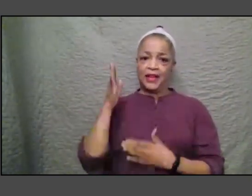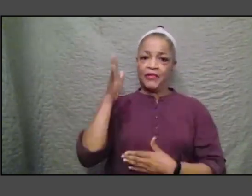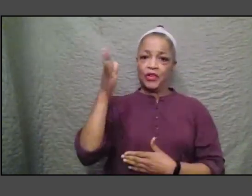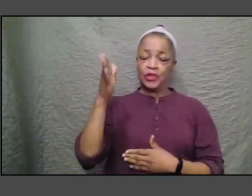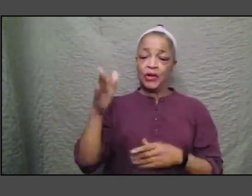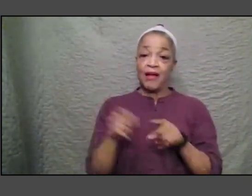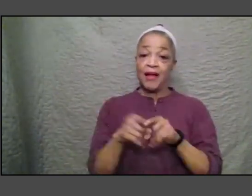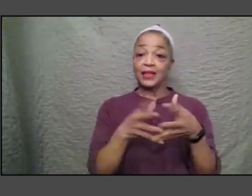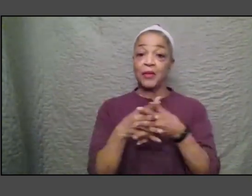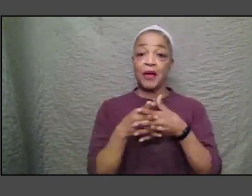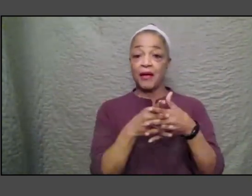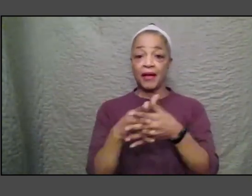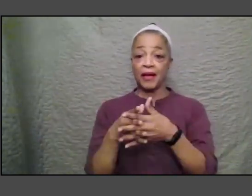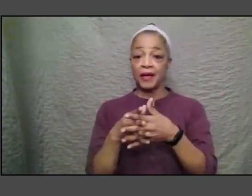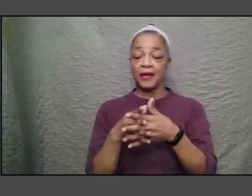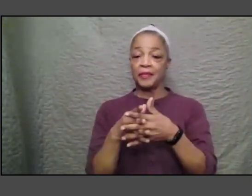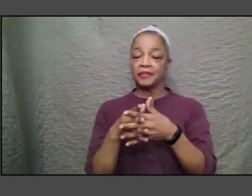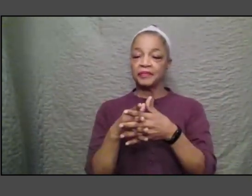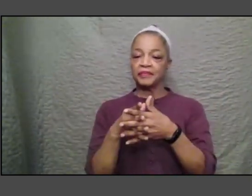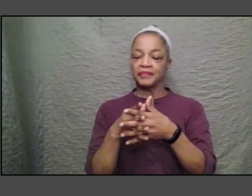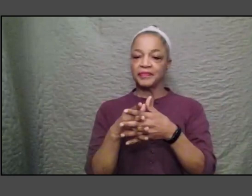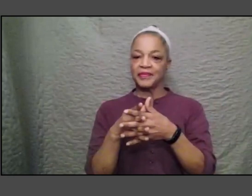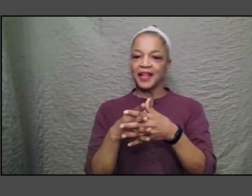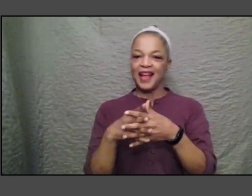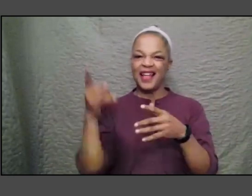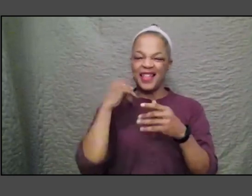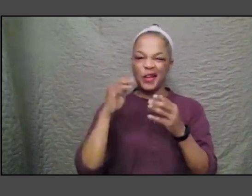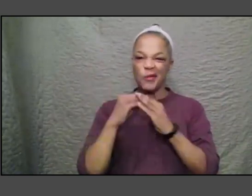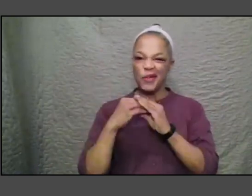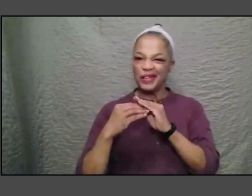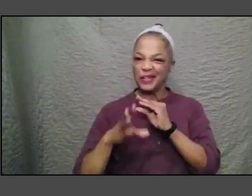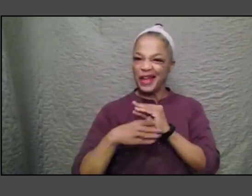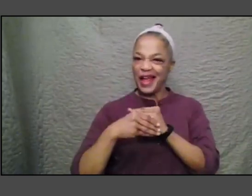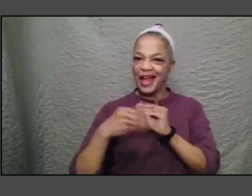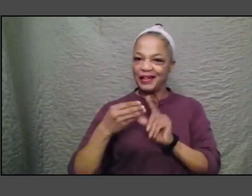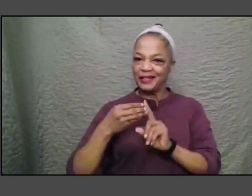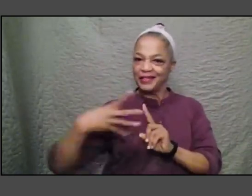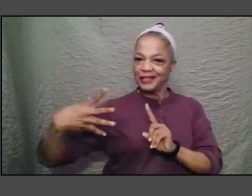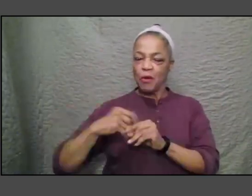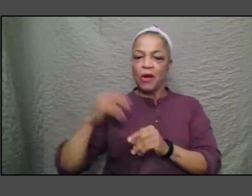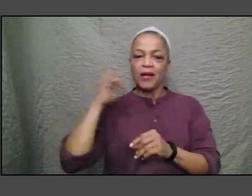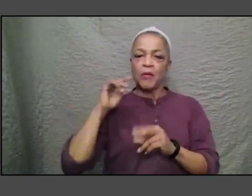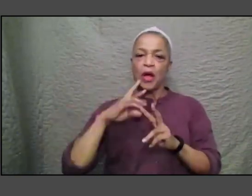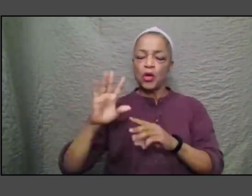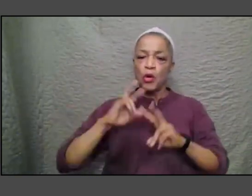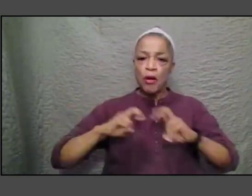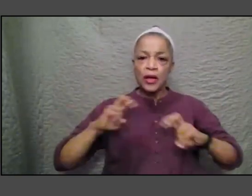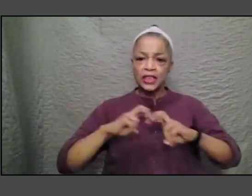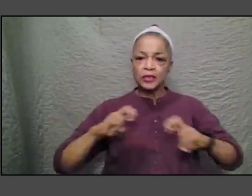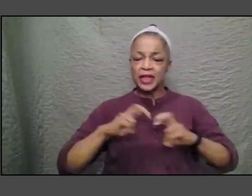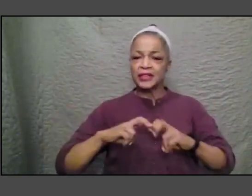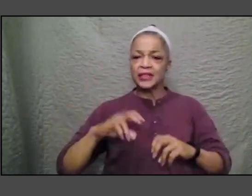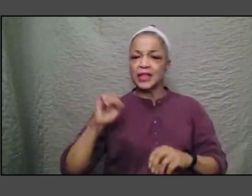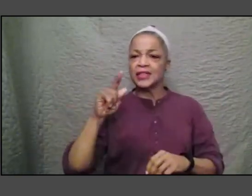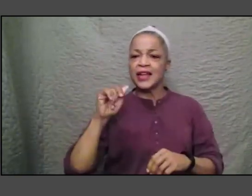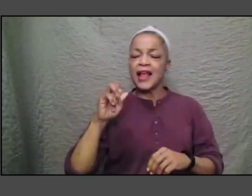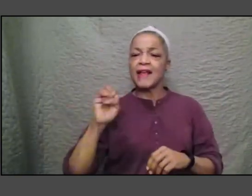go further I I'd like to hear about your assessment of the state of the union now and also how in your